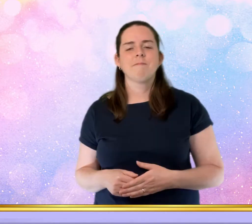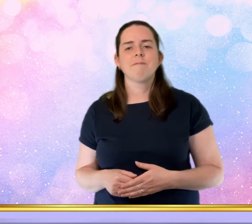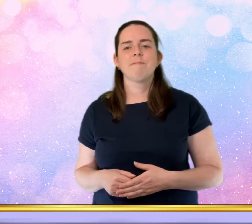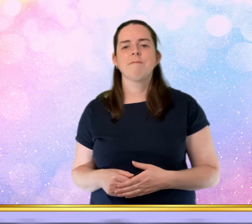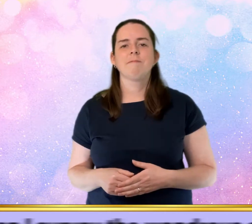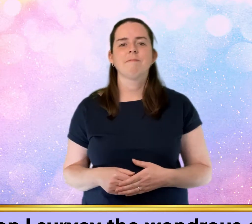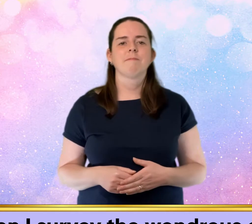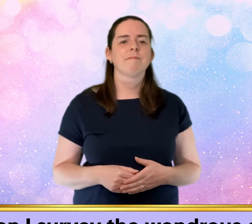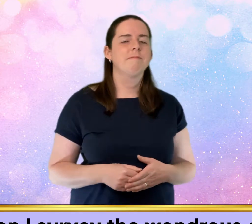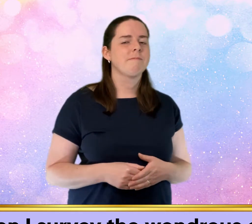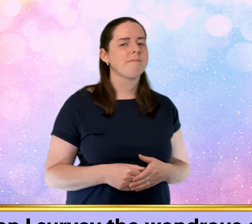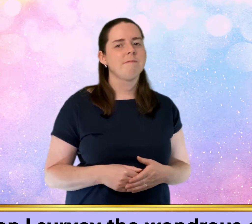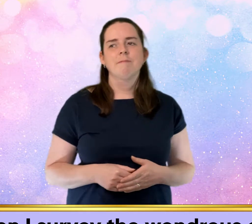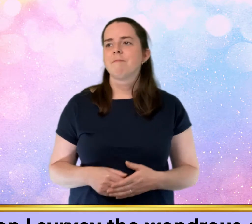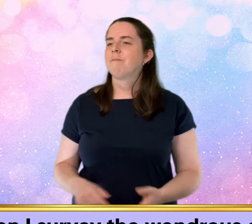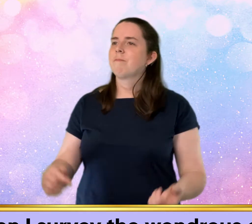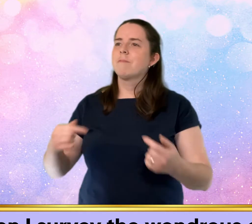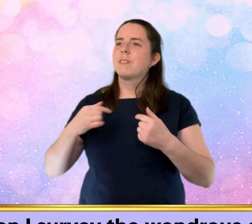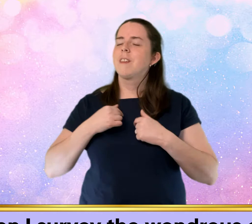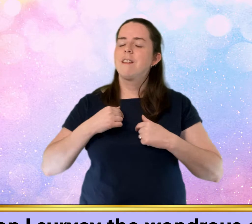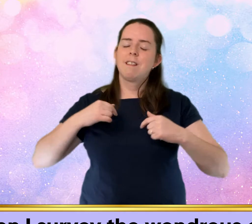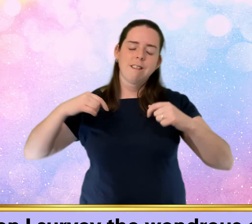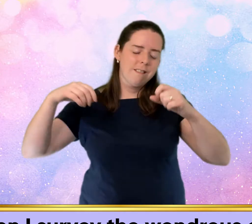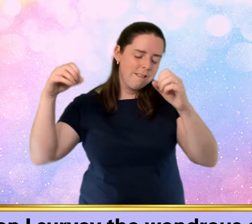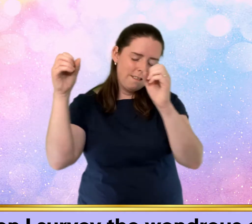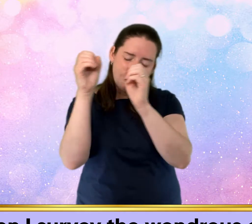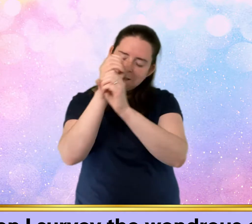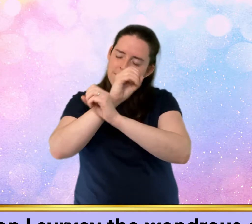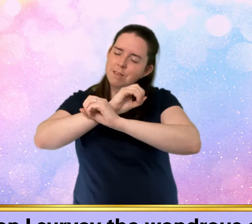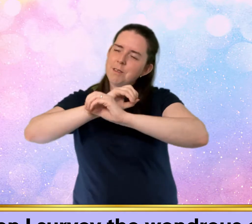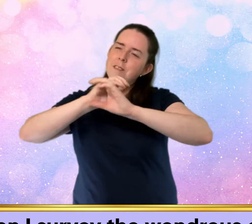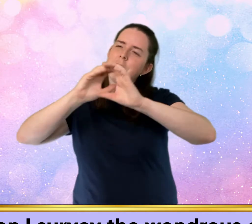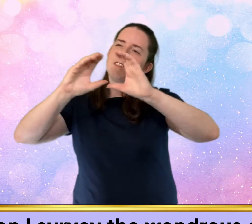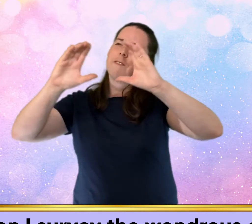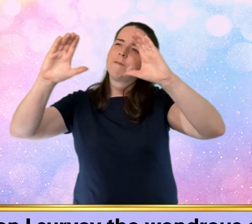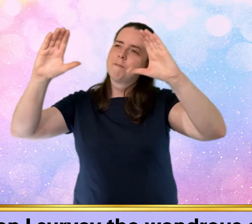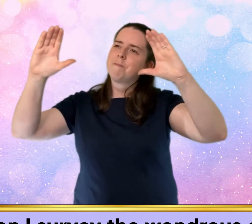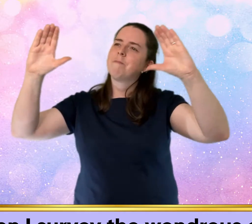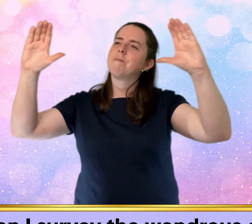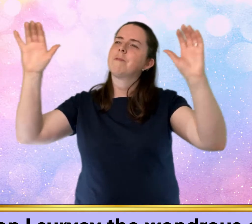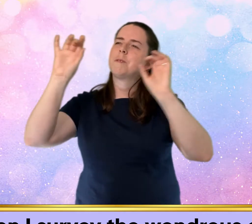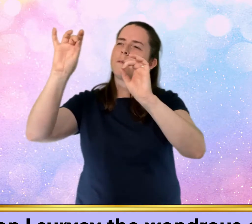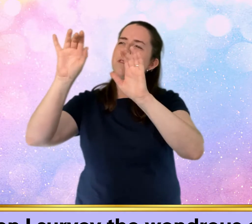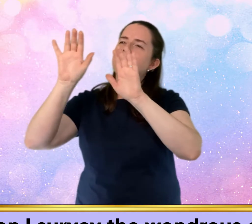When I surveyed the